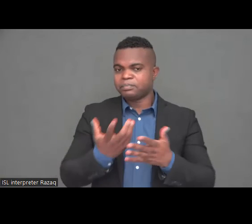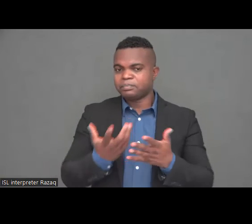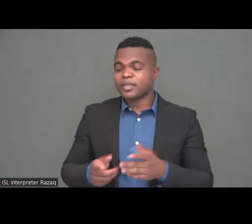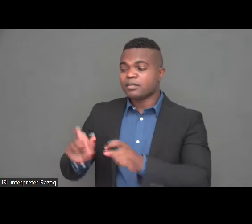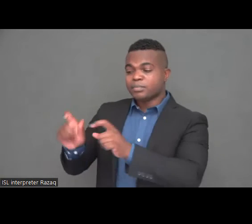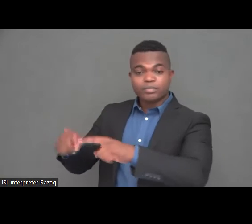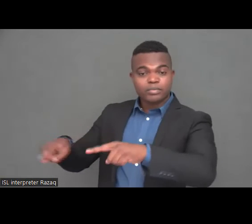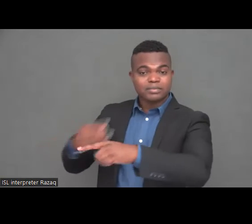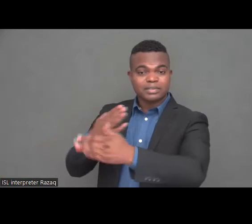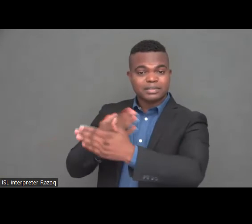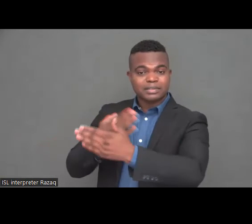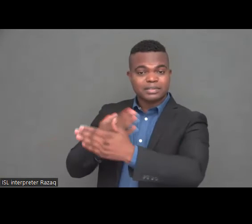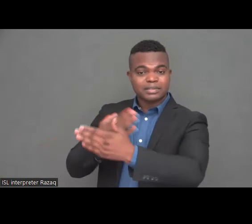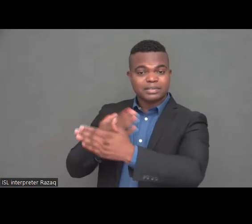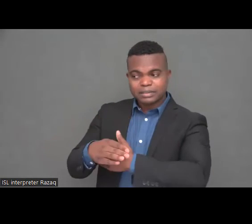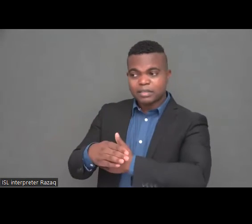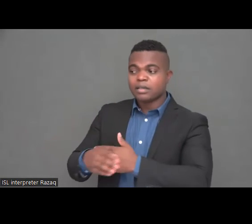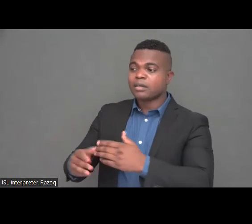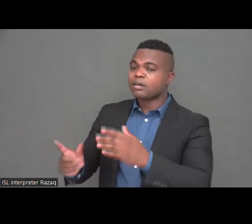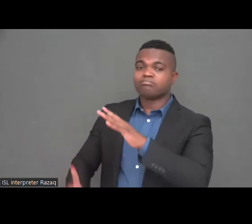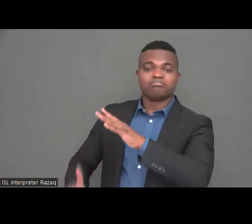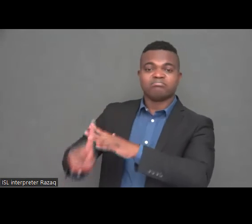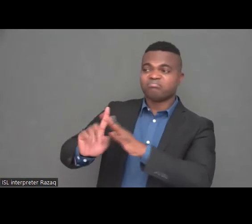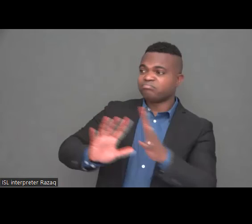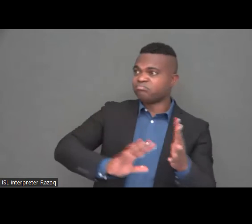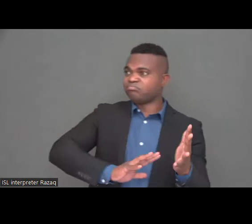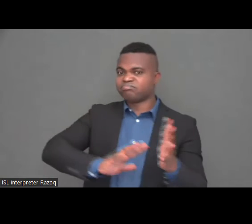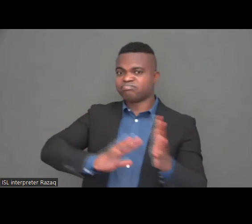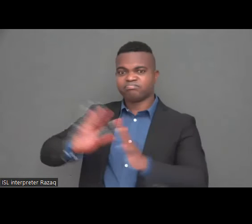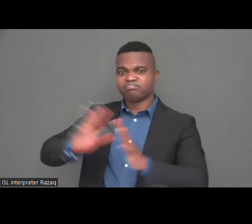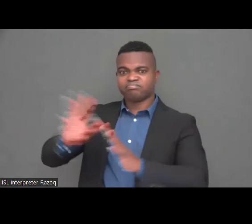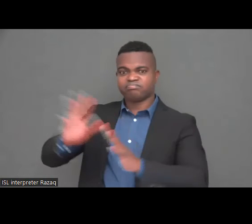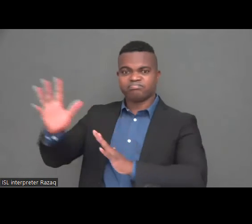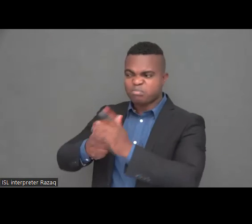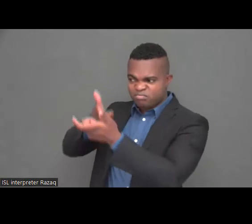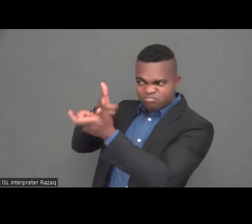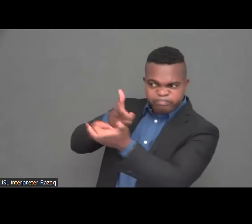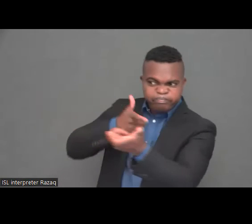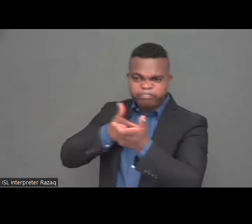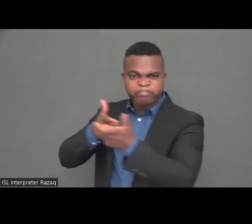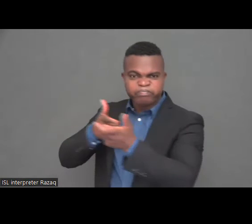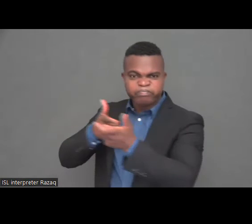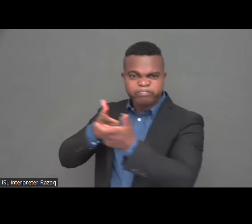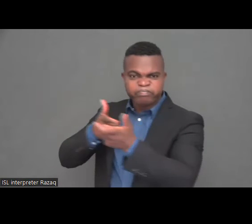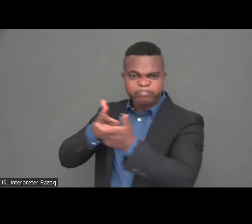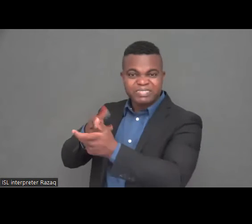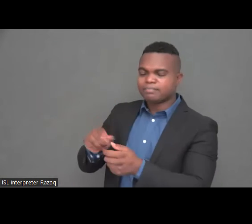There are 2.7 million persons with disabilities registered in Ukraine.